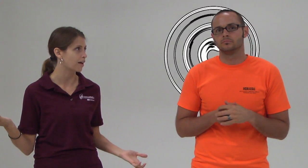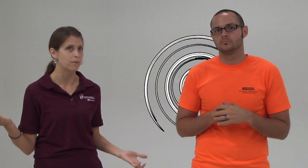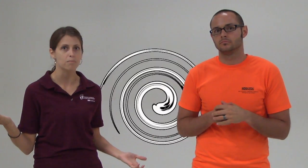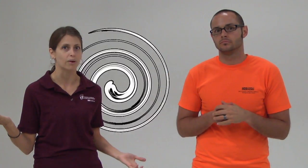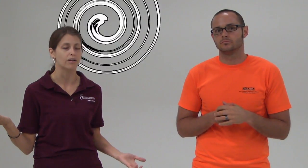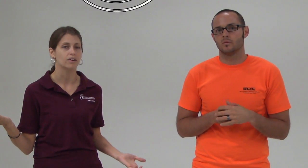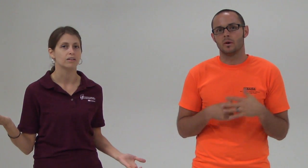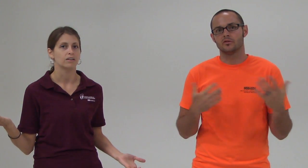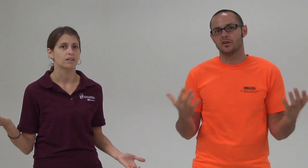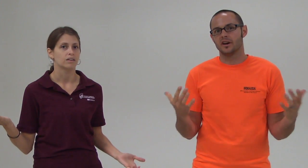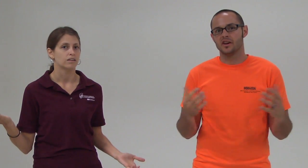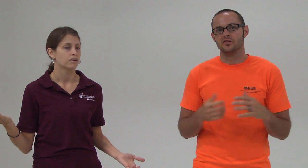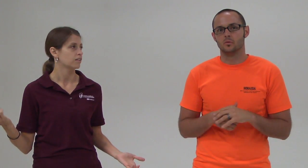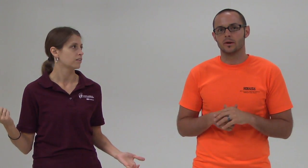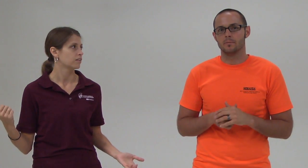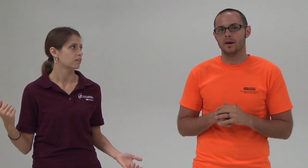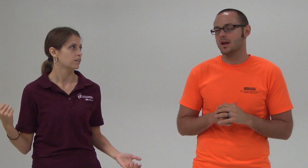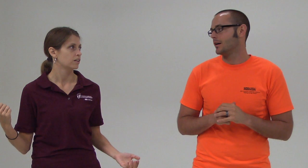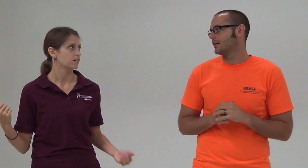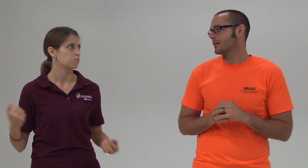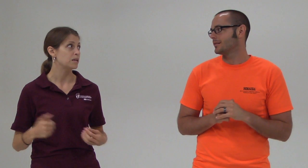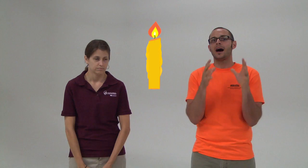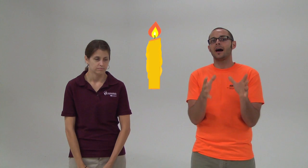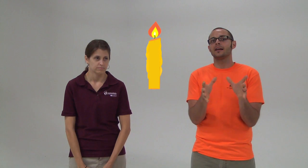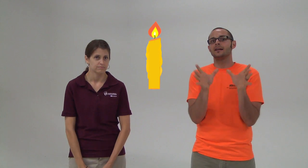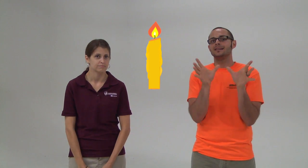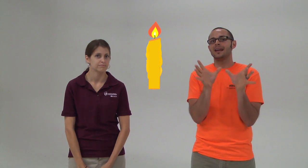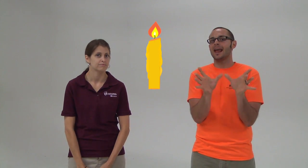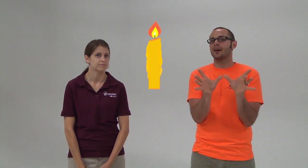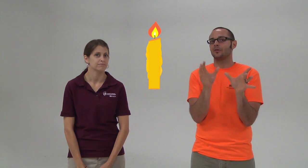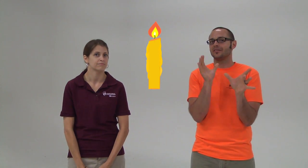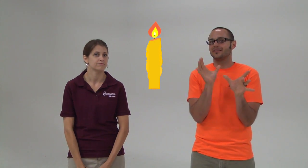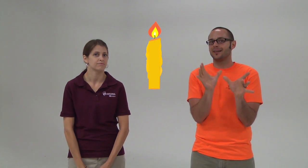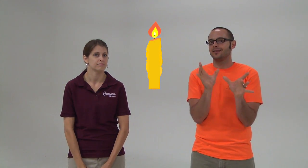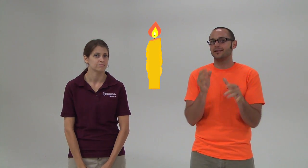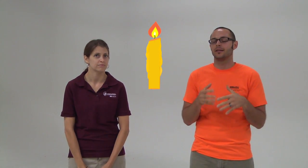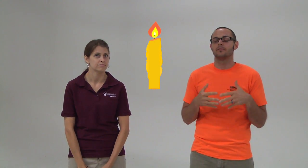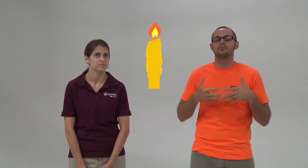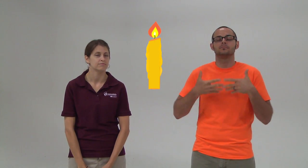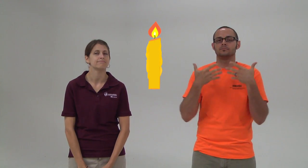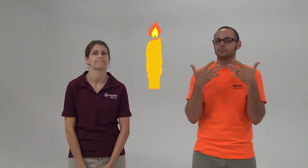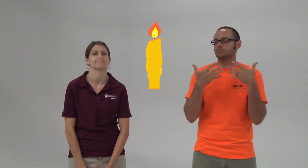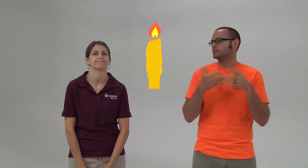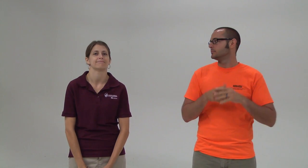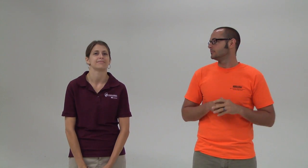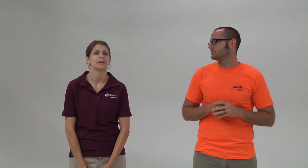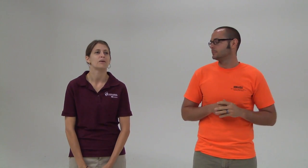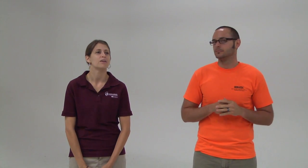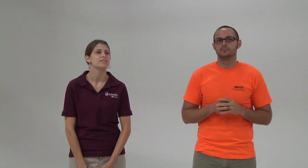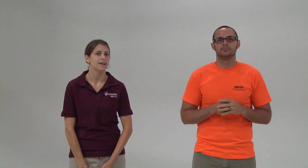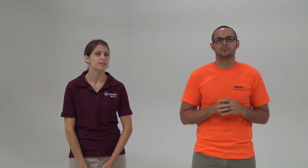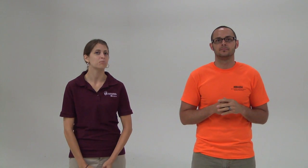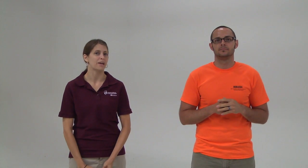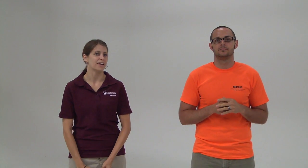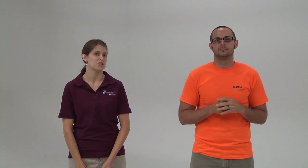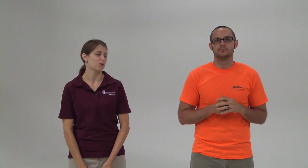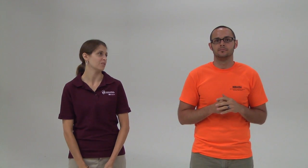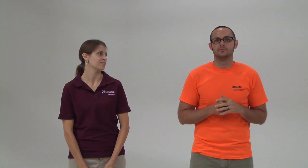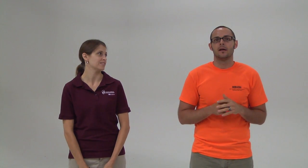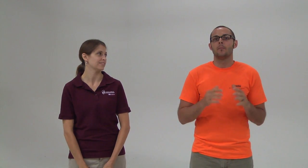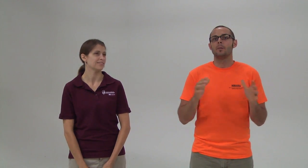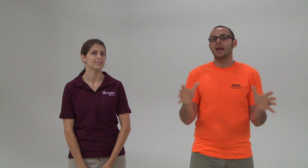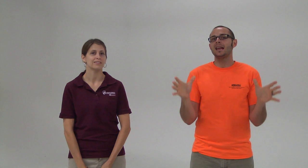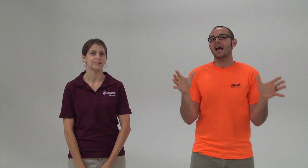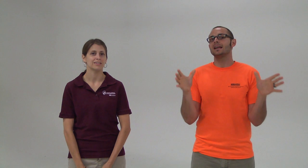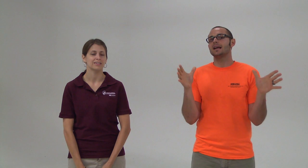control regarding that paper. Make sure you're not using Wikipedia. Cotton candle scented. Mmm. Telling bad